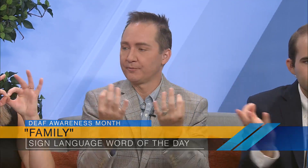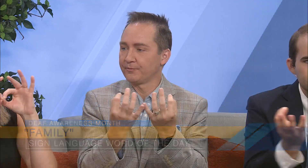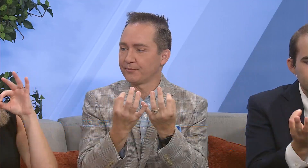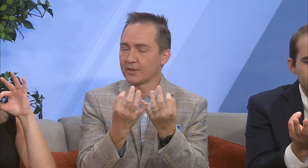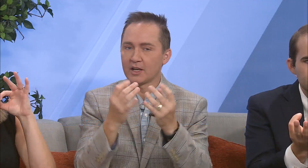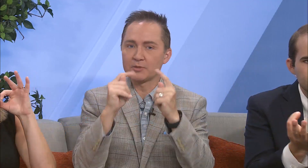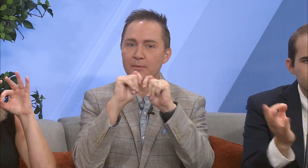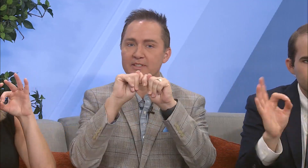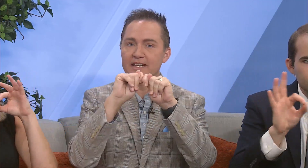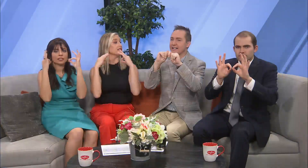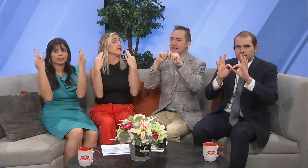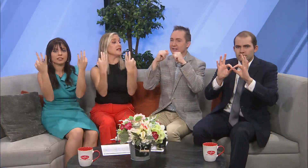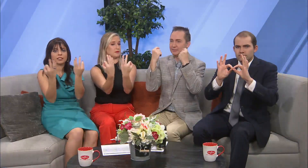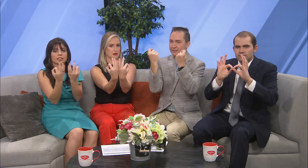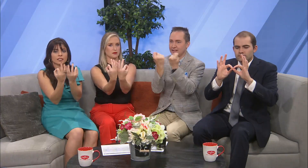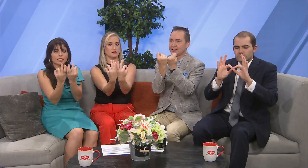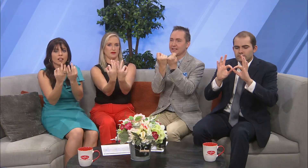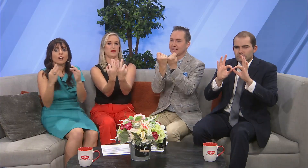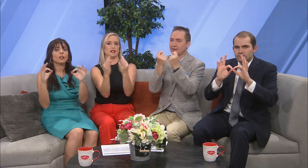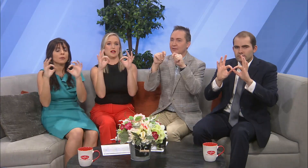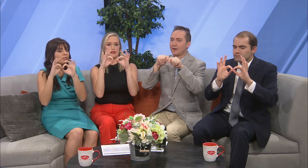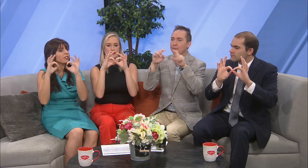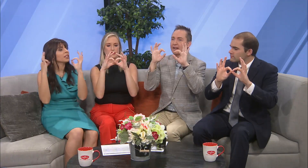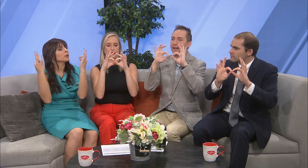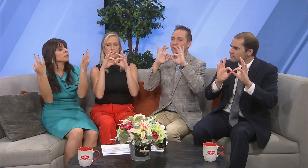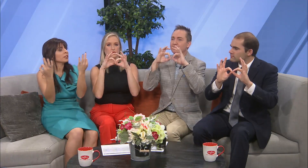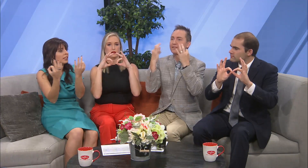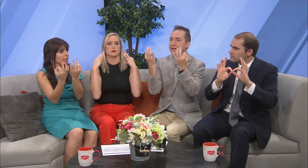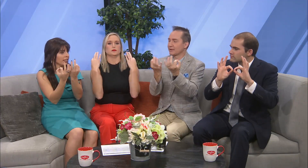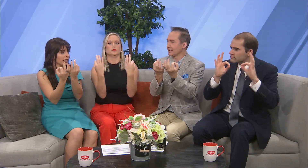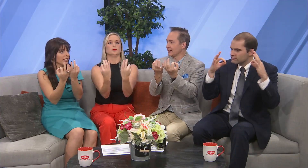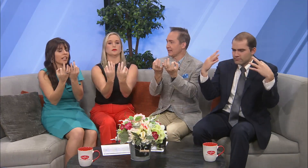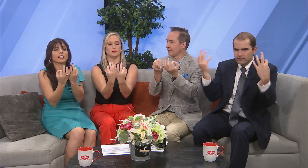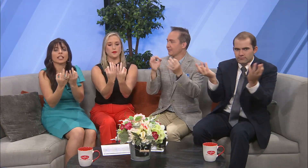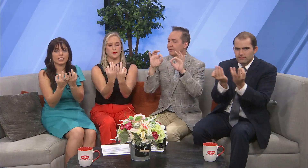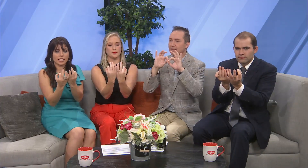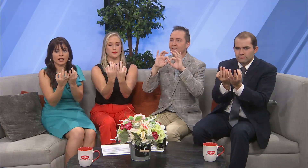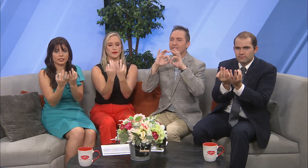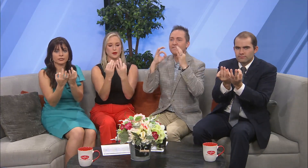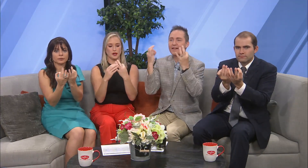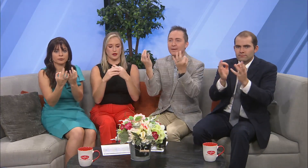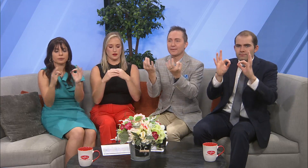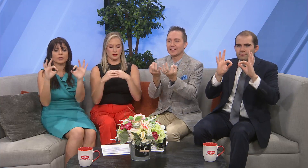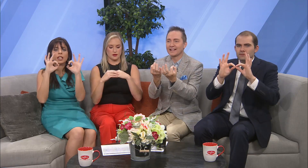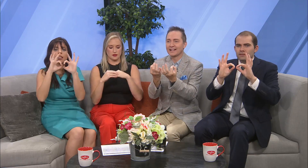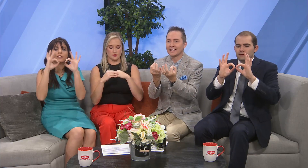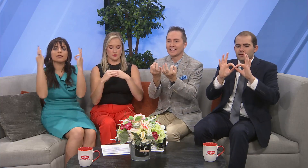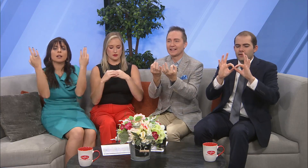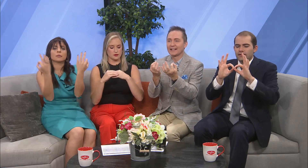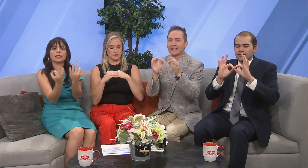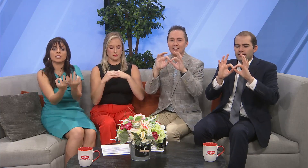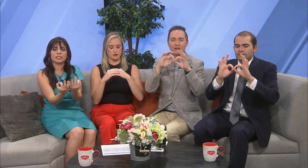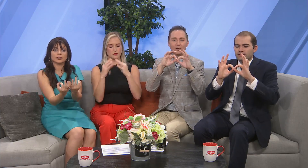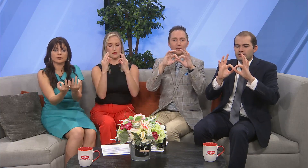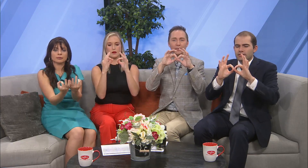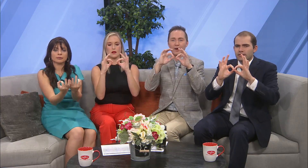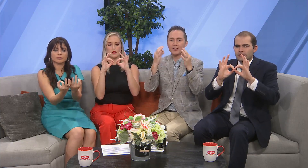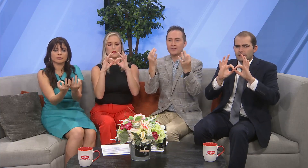cute. Okay. So kind of like team, but yes. Family. I like that. Family. Family. Okay. Interesting. part of the